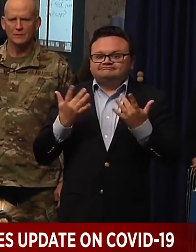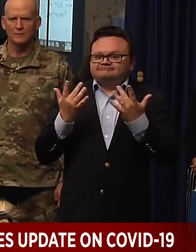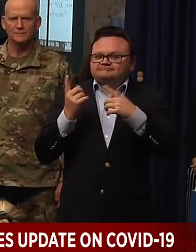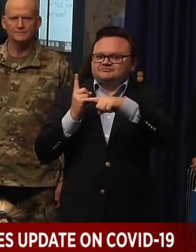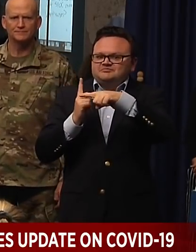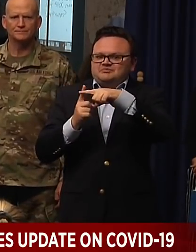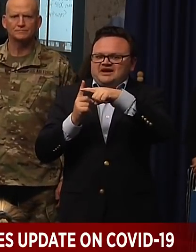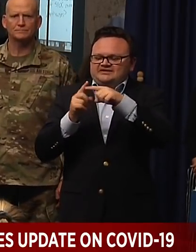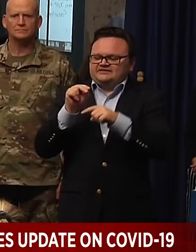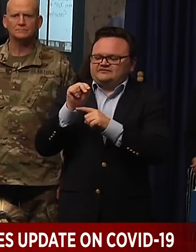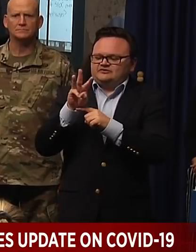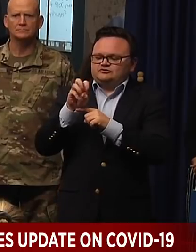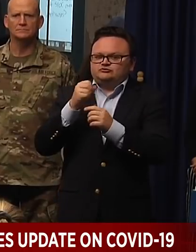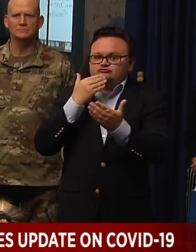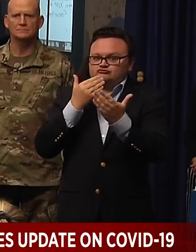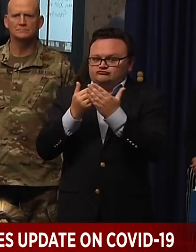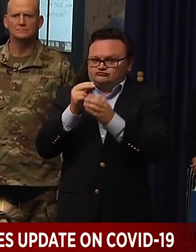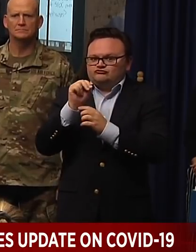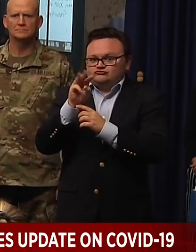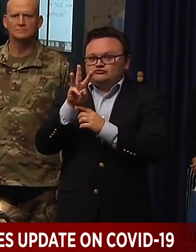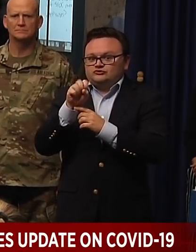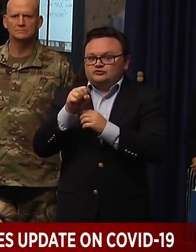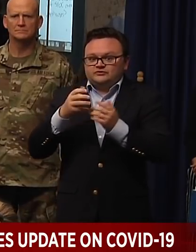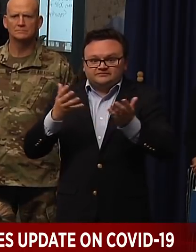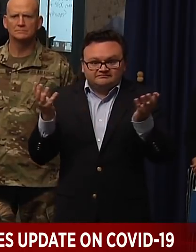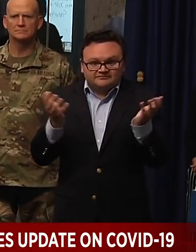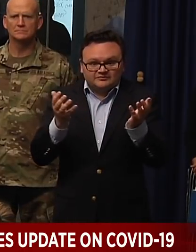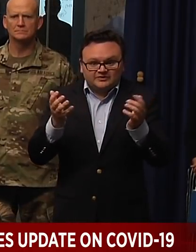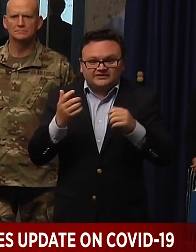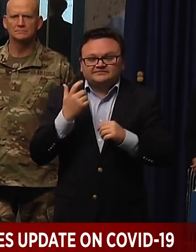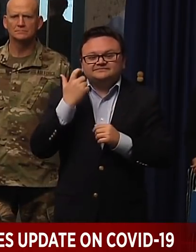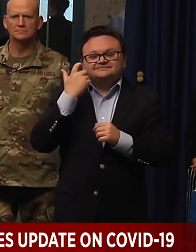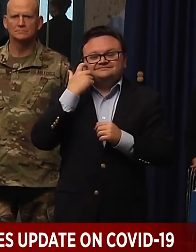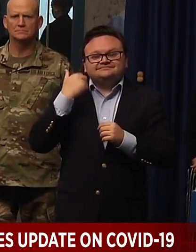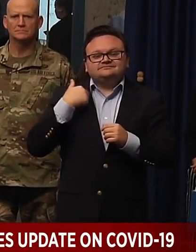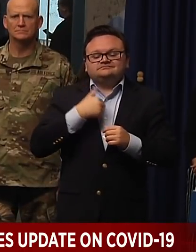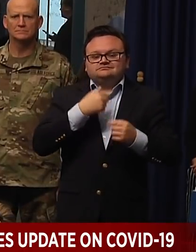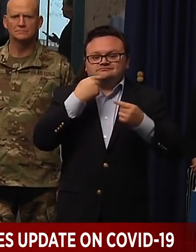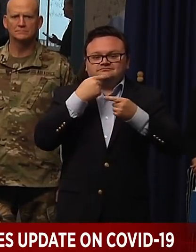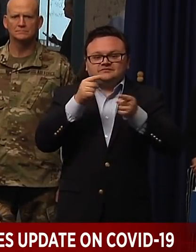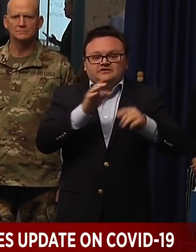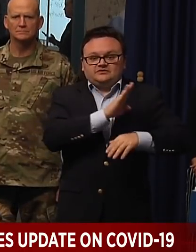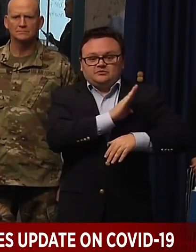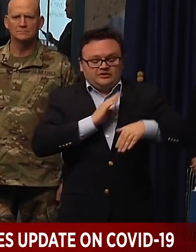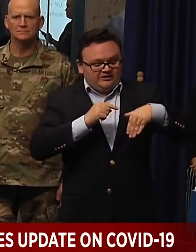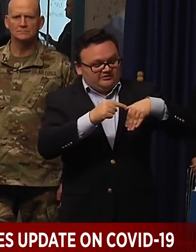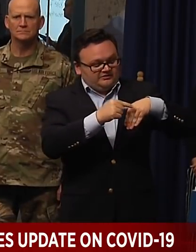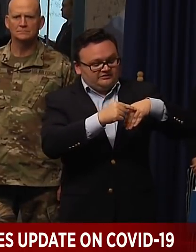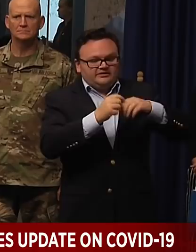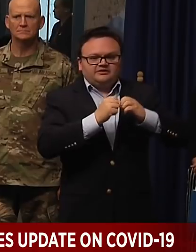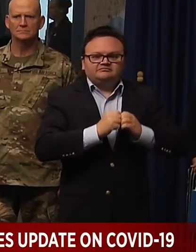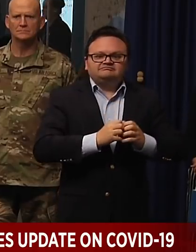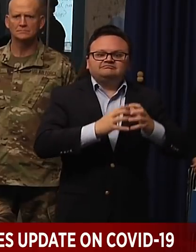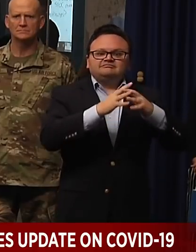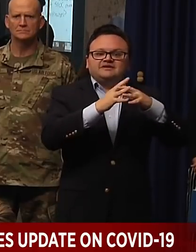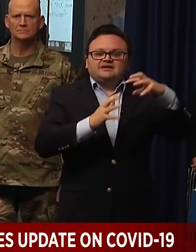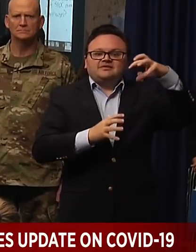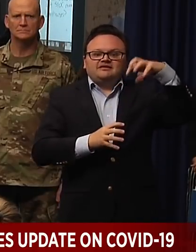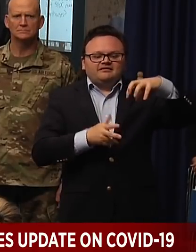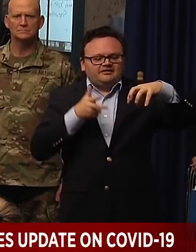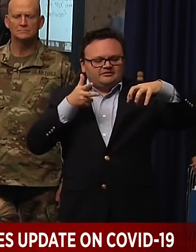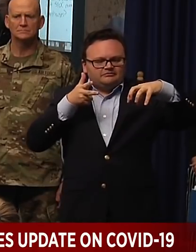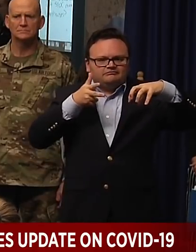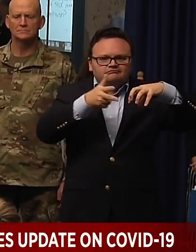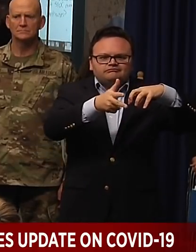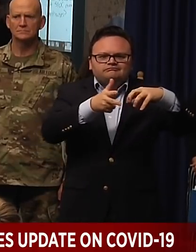yesterday we announced the launching of a drive-thru test site in Broward County in conjunction with